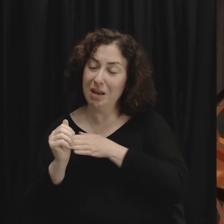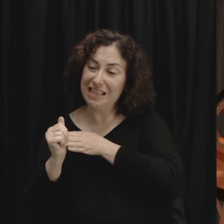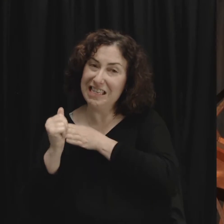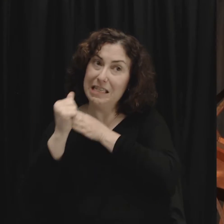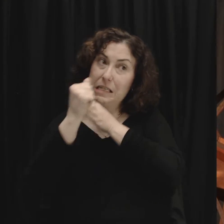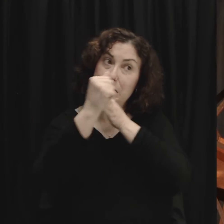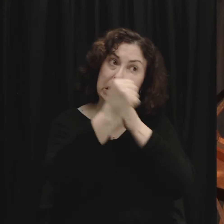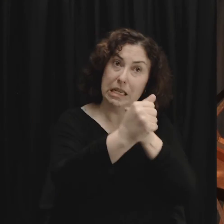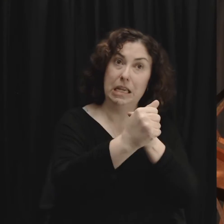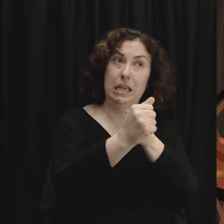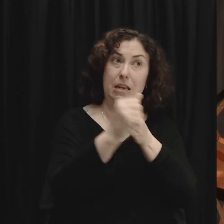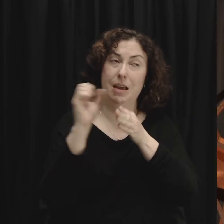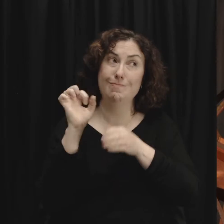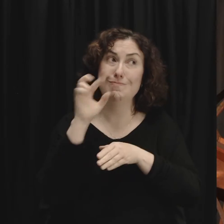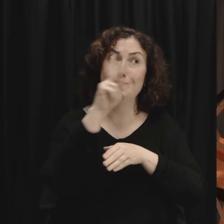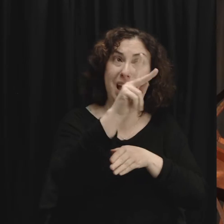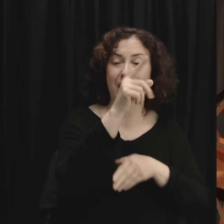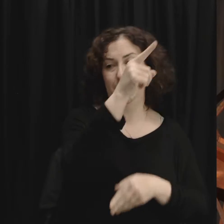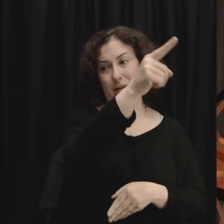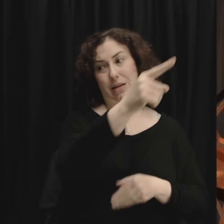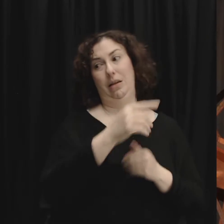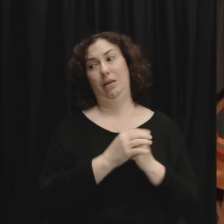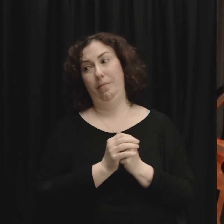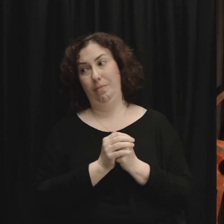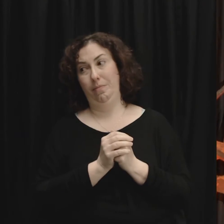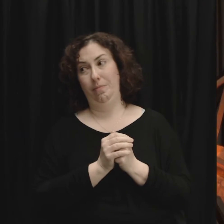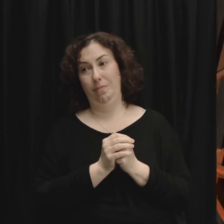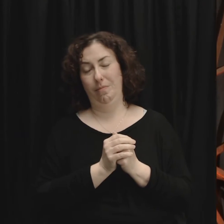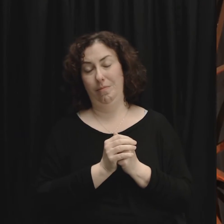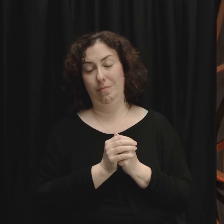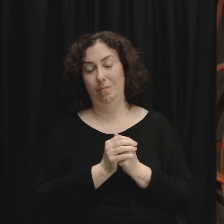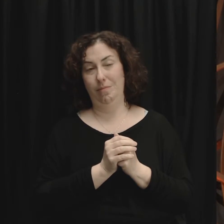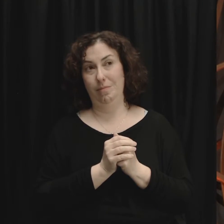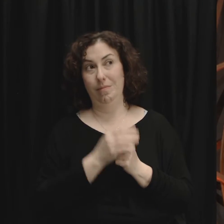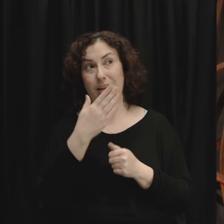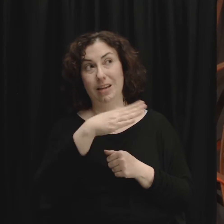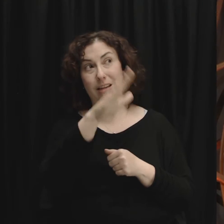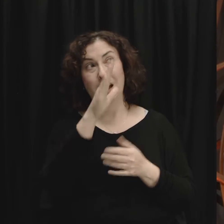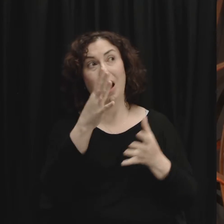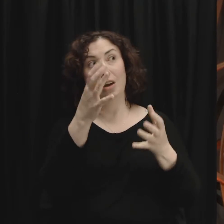peace with me because I am about the ministry of reconciling the world to myself